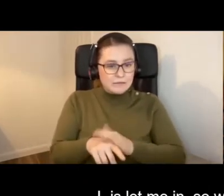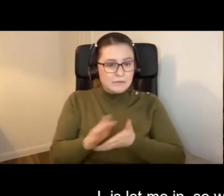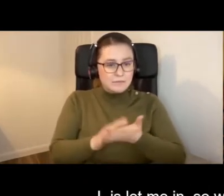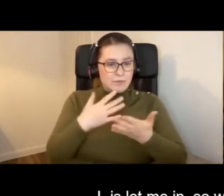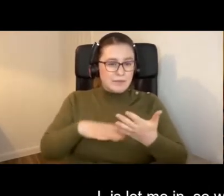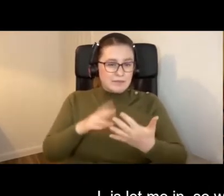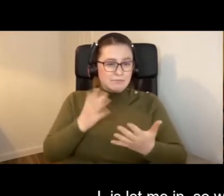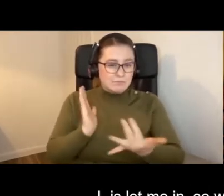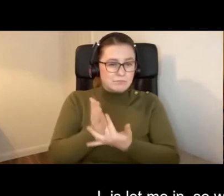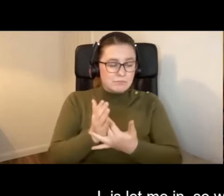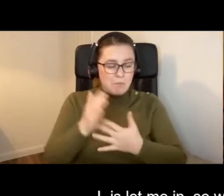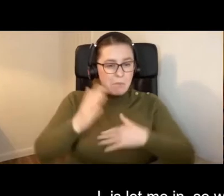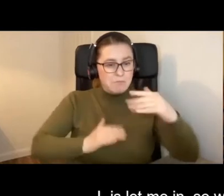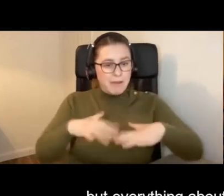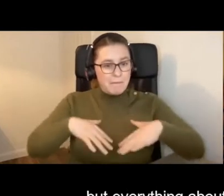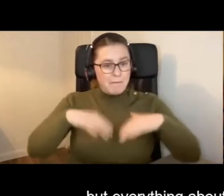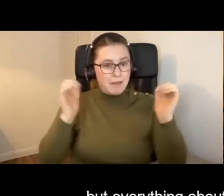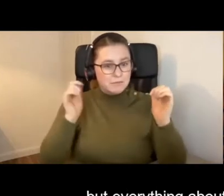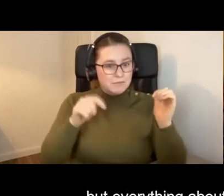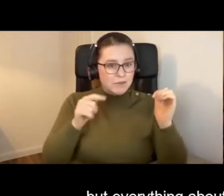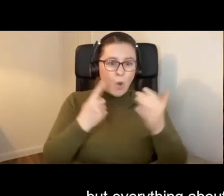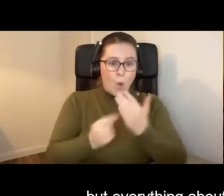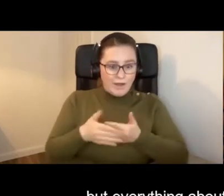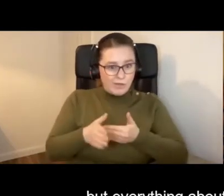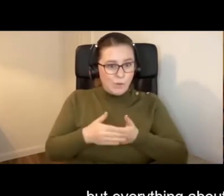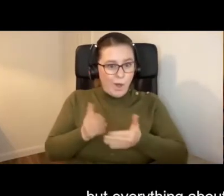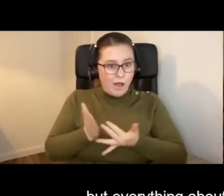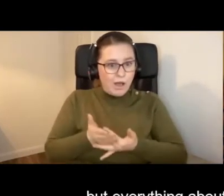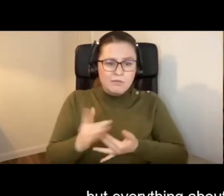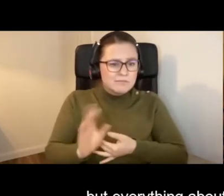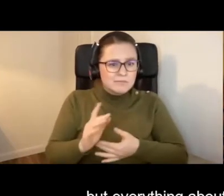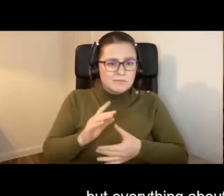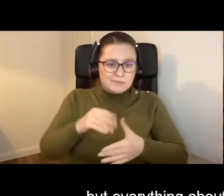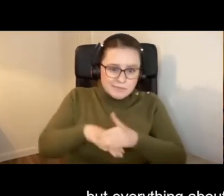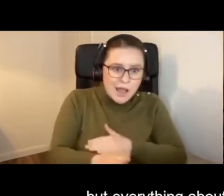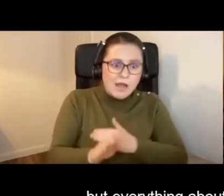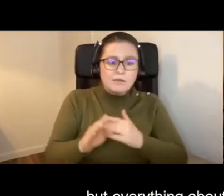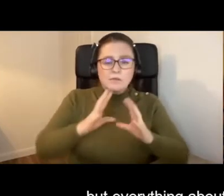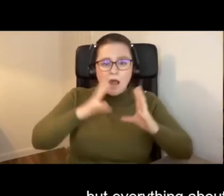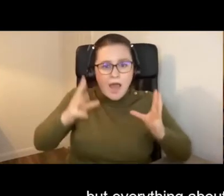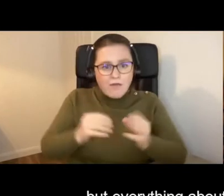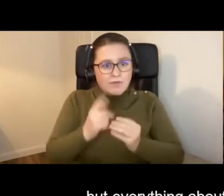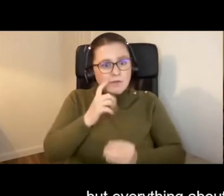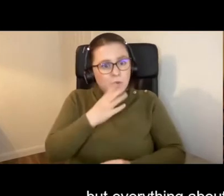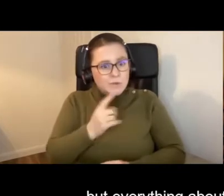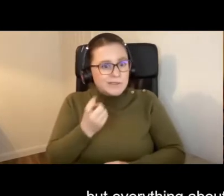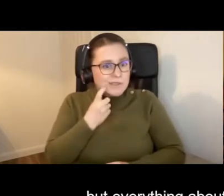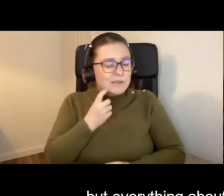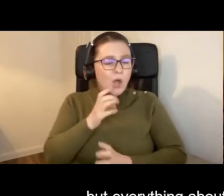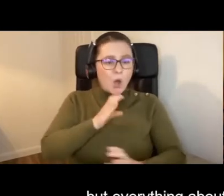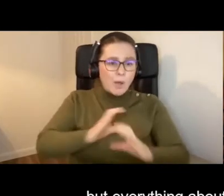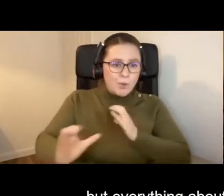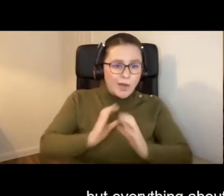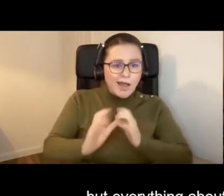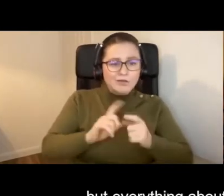public buildings, not just the threshold, but everything about them, the facilities, communications